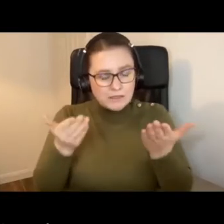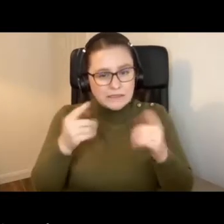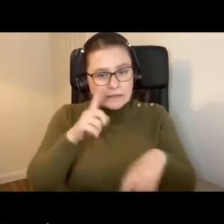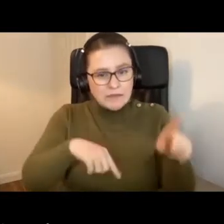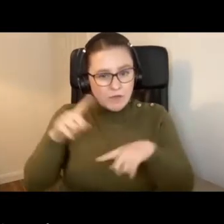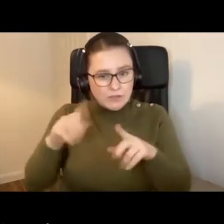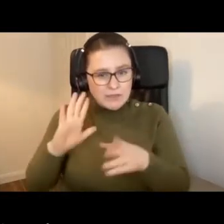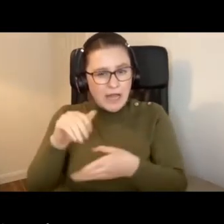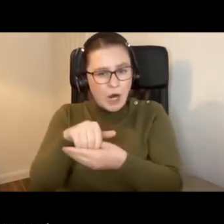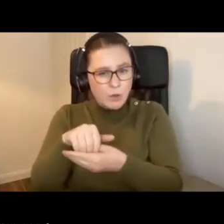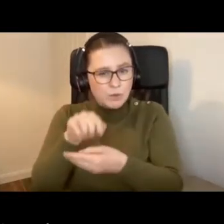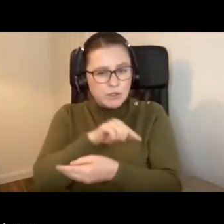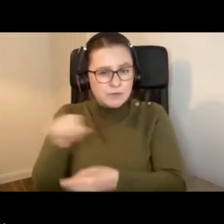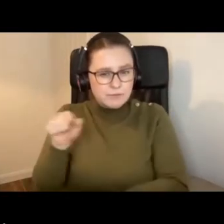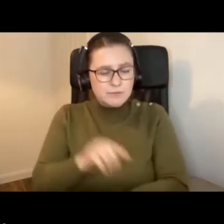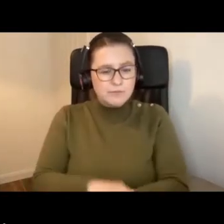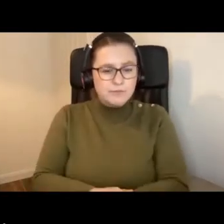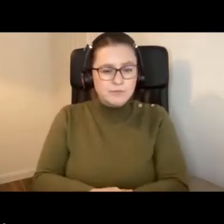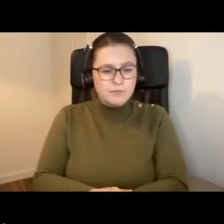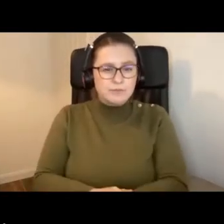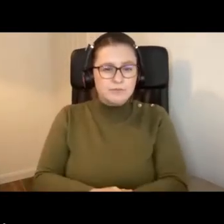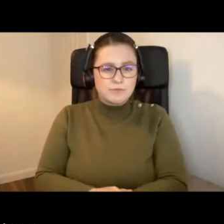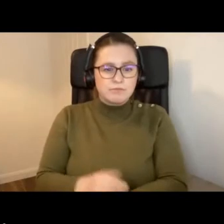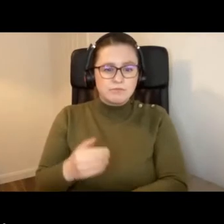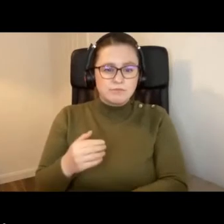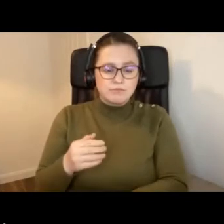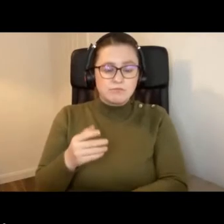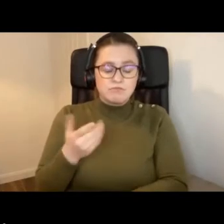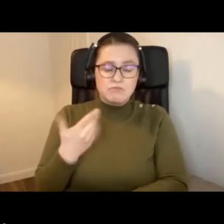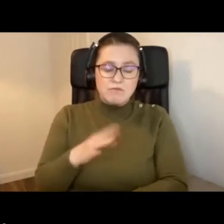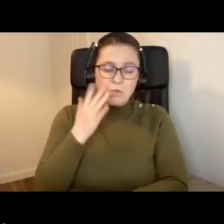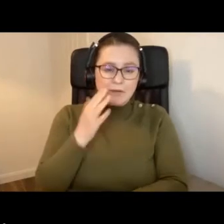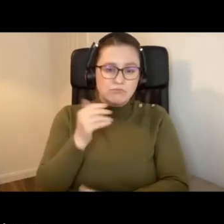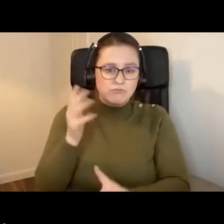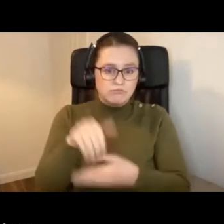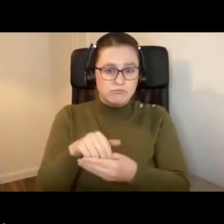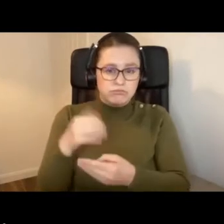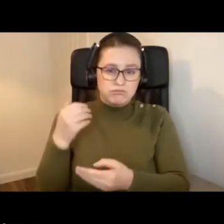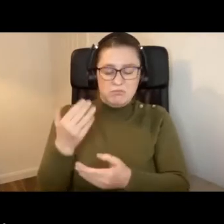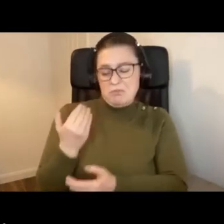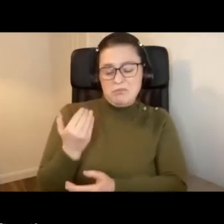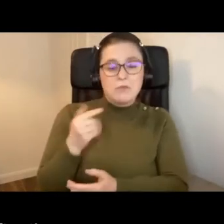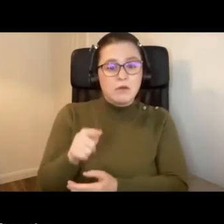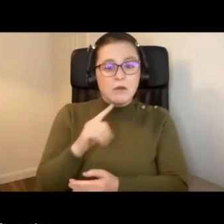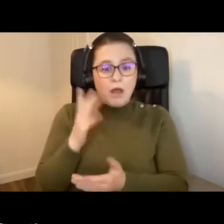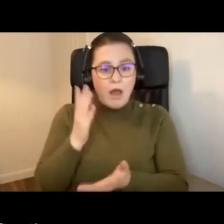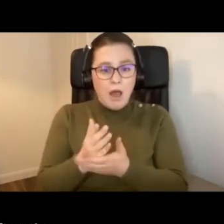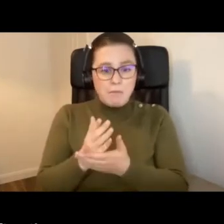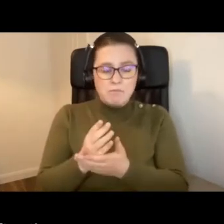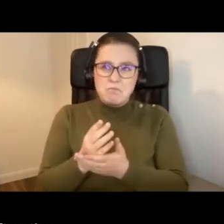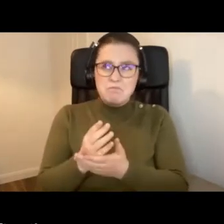and inclusion. And since I joined not too long ago, less definitely one year ago,